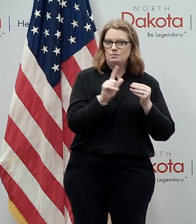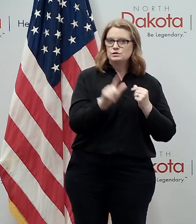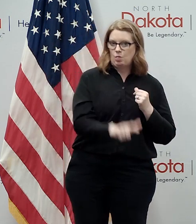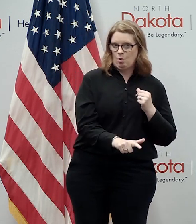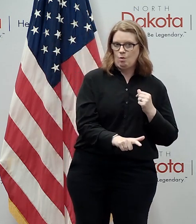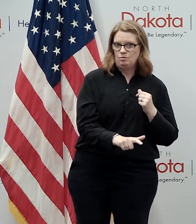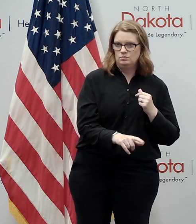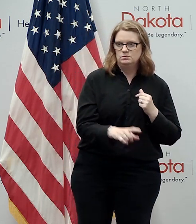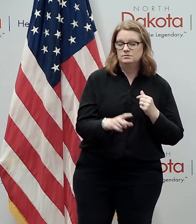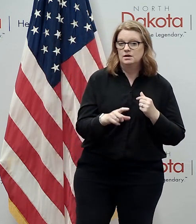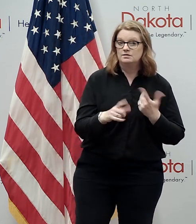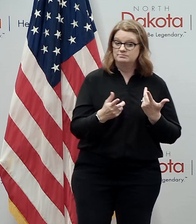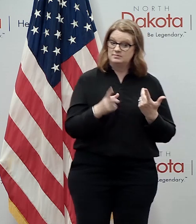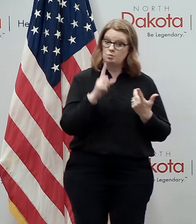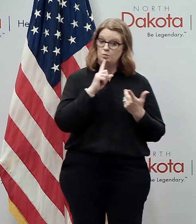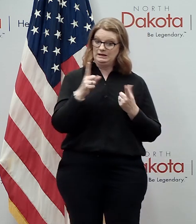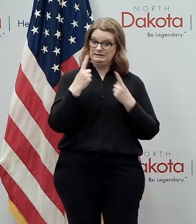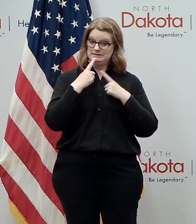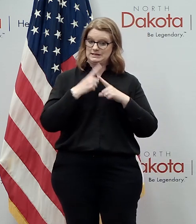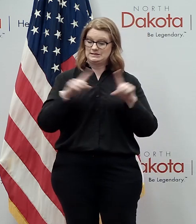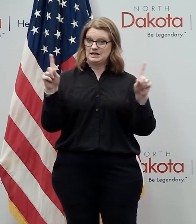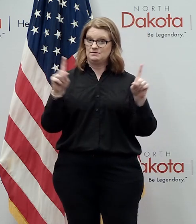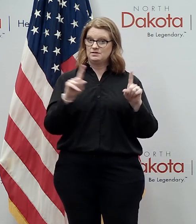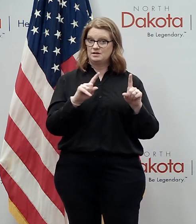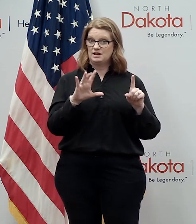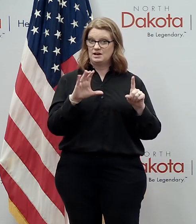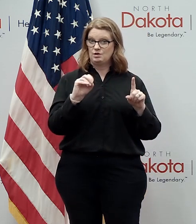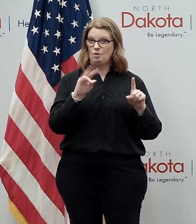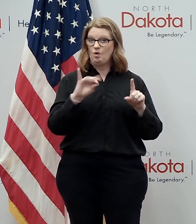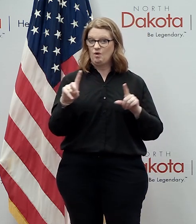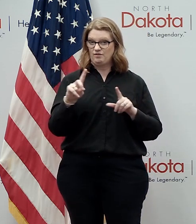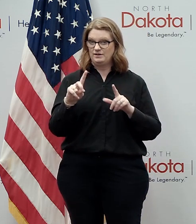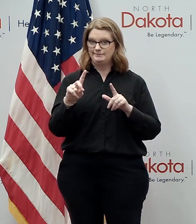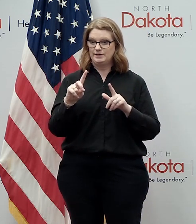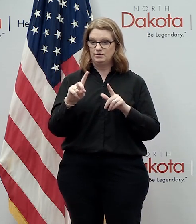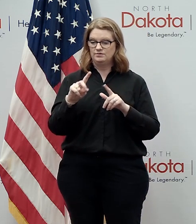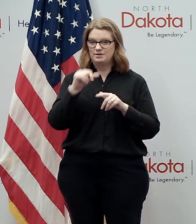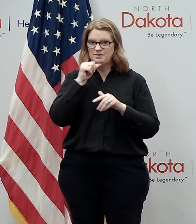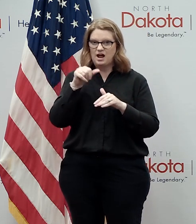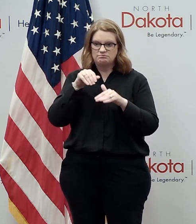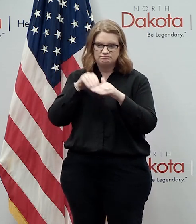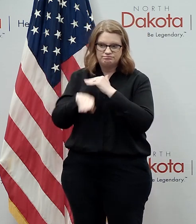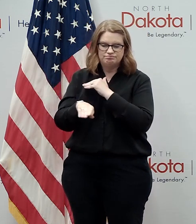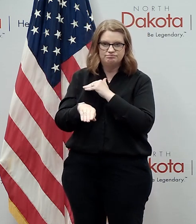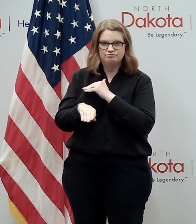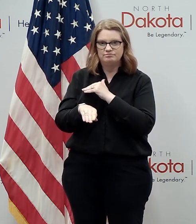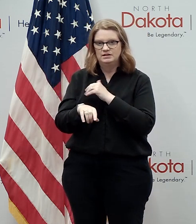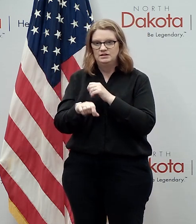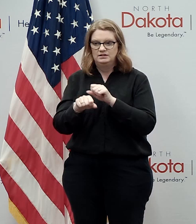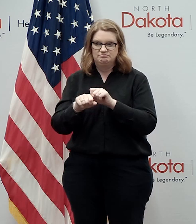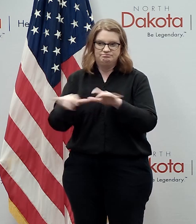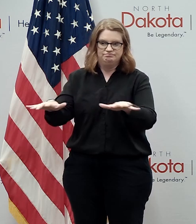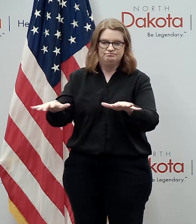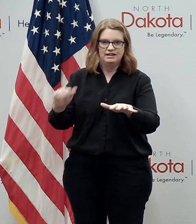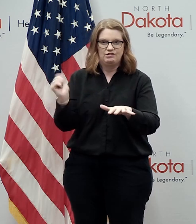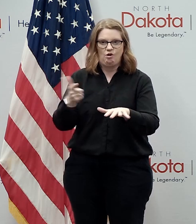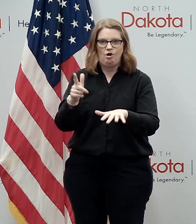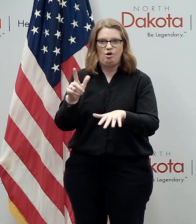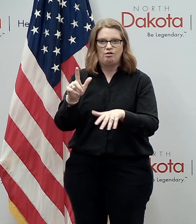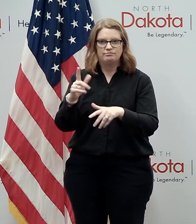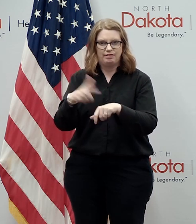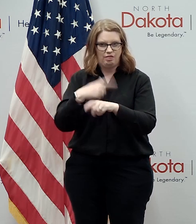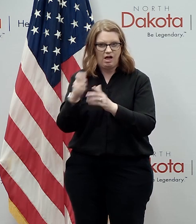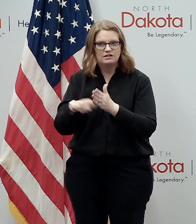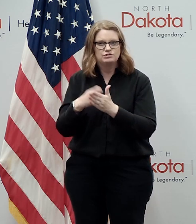very successful in keeping uh covet 19 out of long-term care facilities uh we've been very successful in keeping the number of people